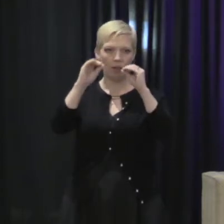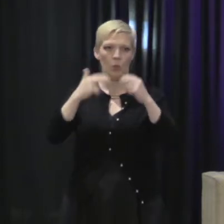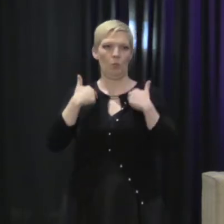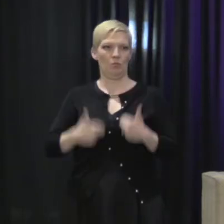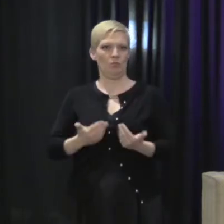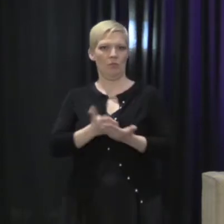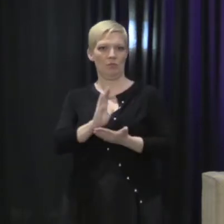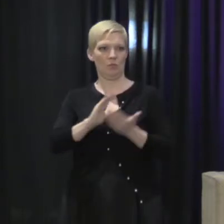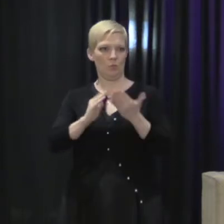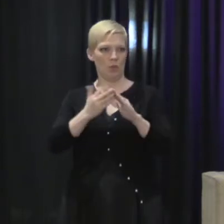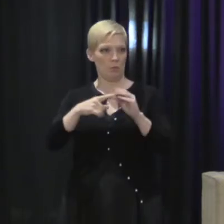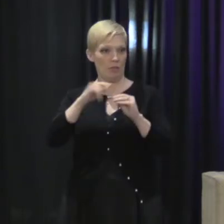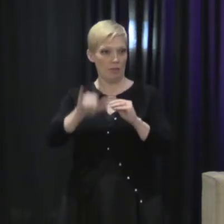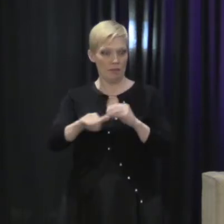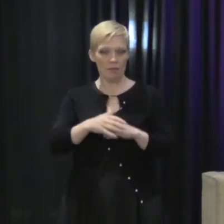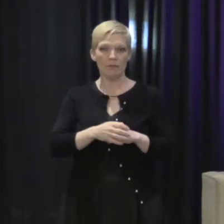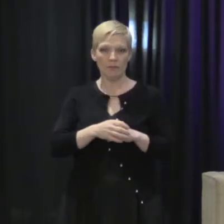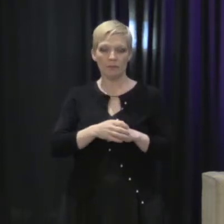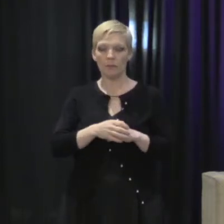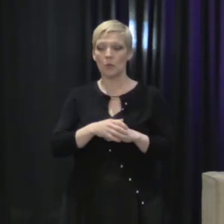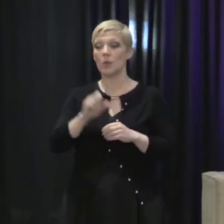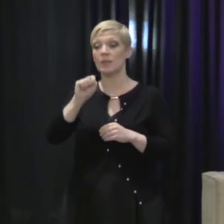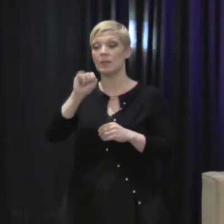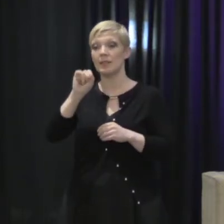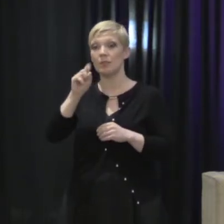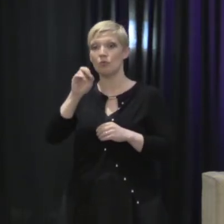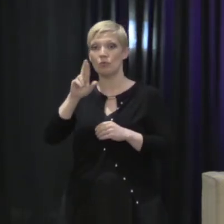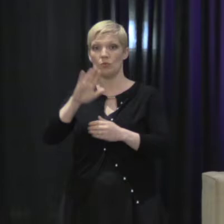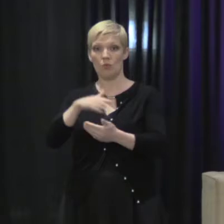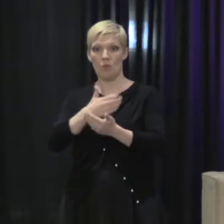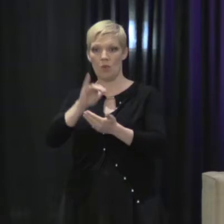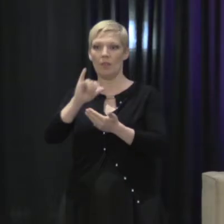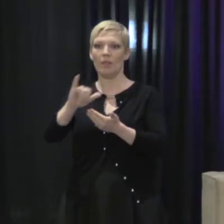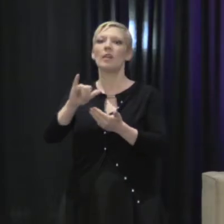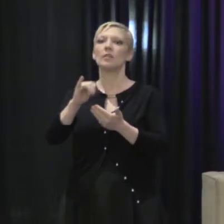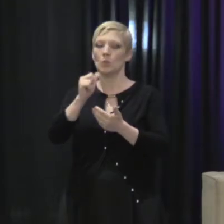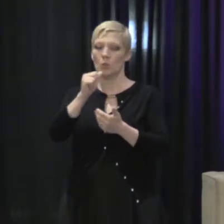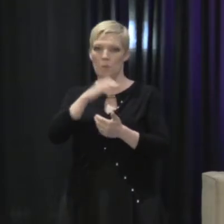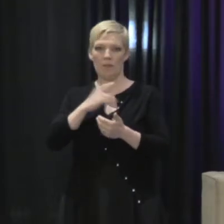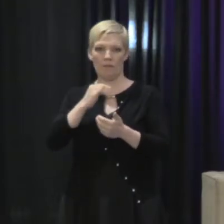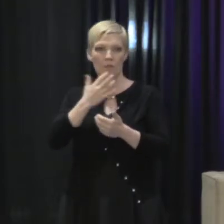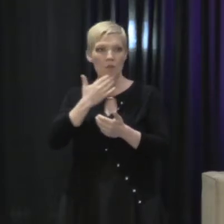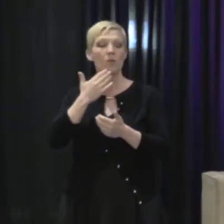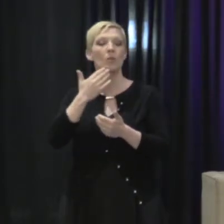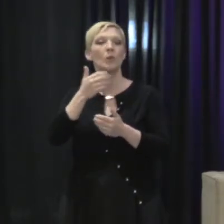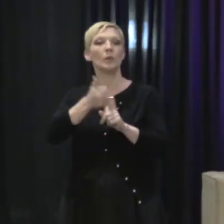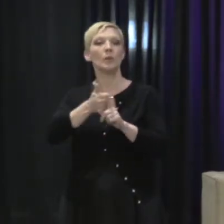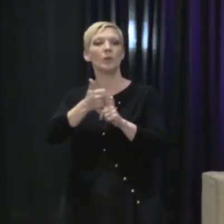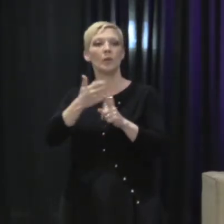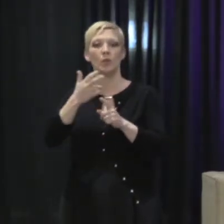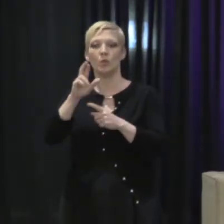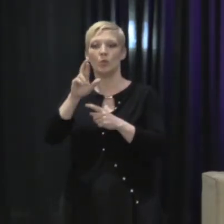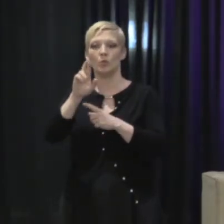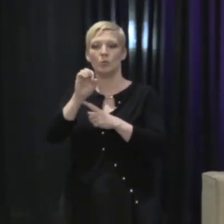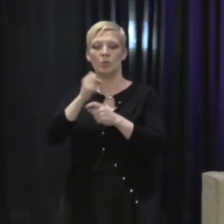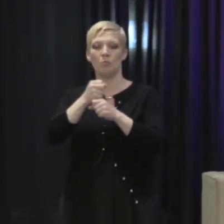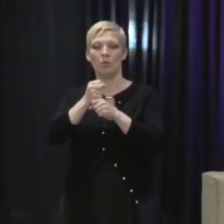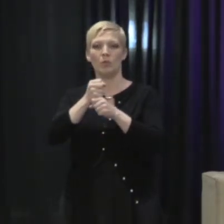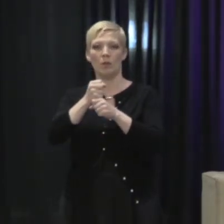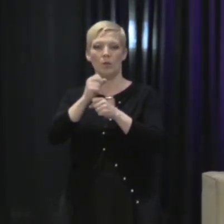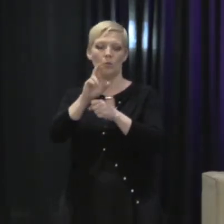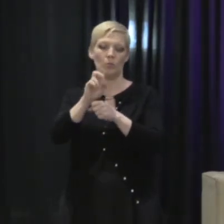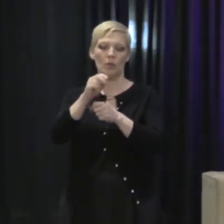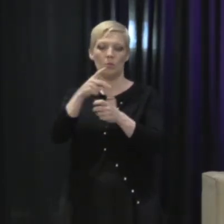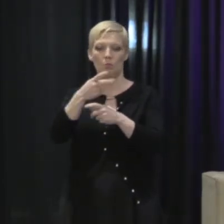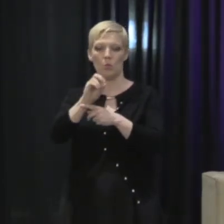Or Sister Song, centering women of color in reproductive health advocacy. These organizations played a critical